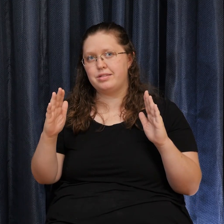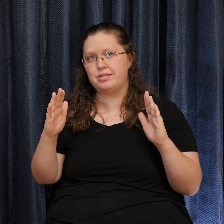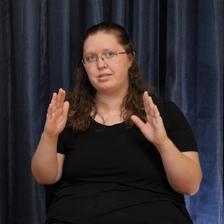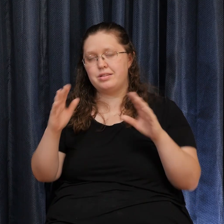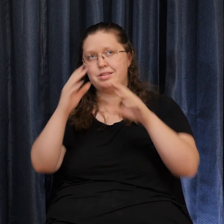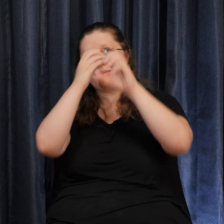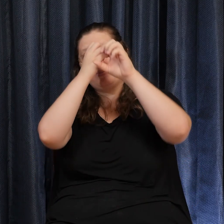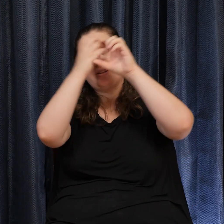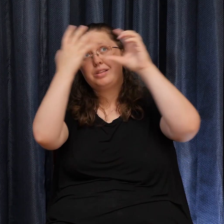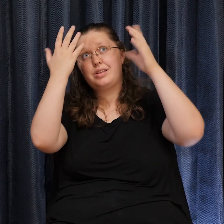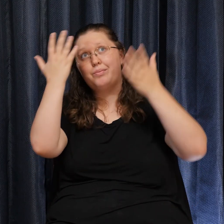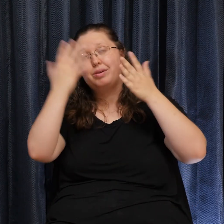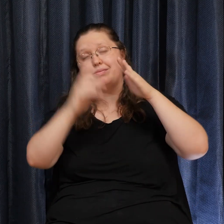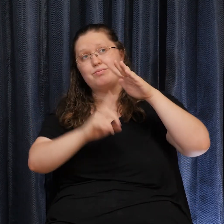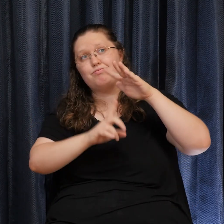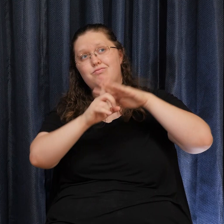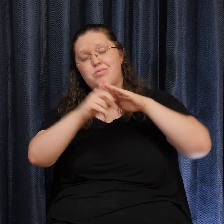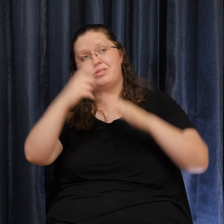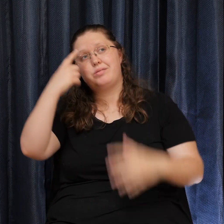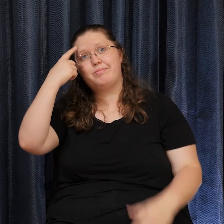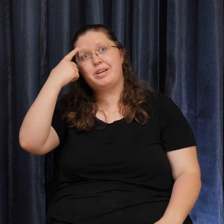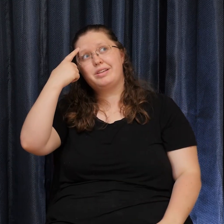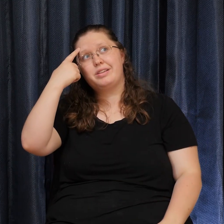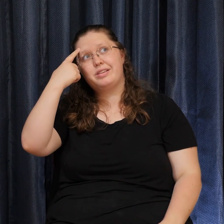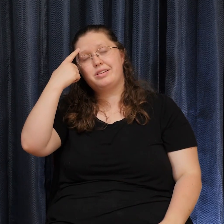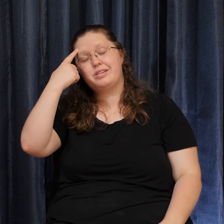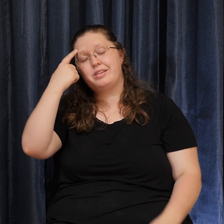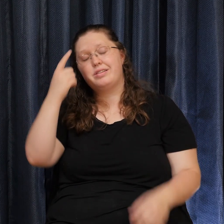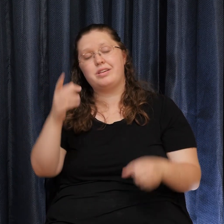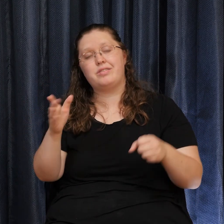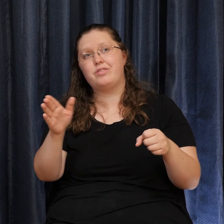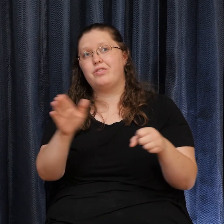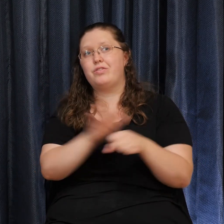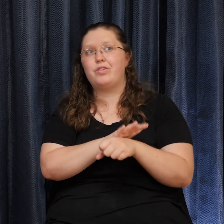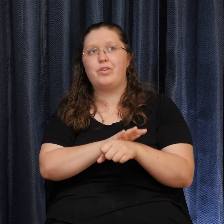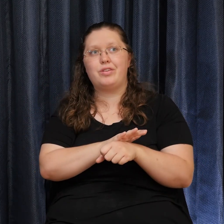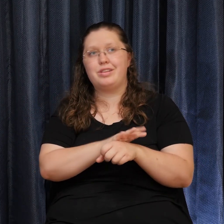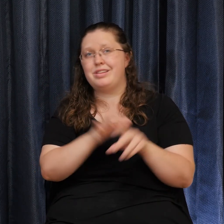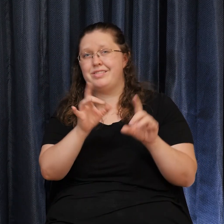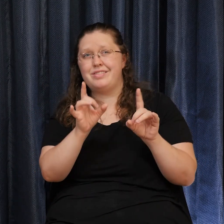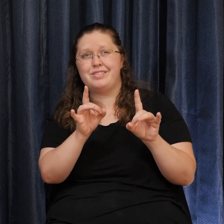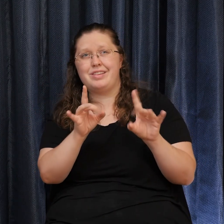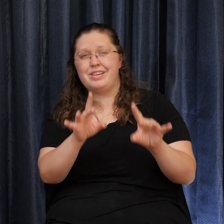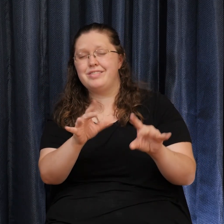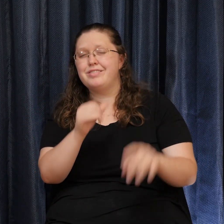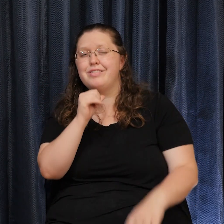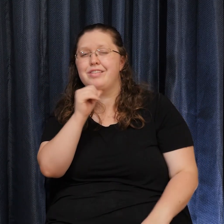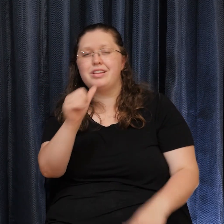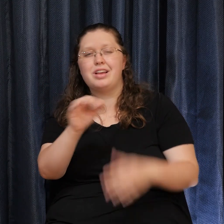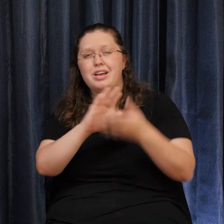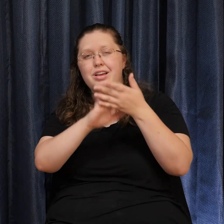In our minds That are Full of anything Nothing but peace We allow ourselves To